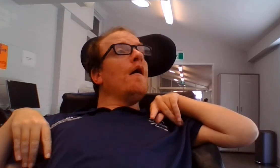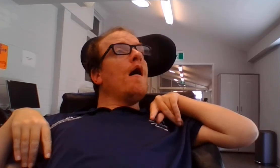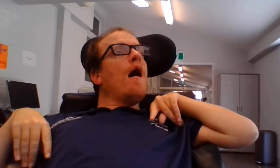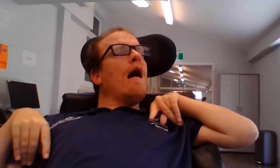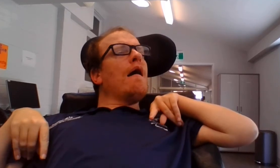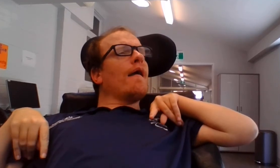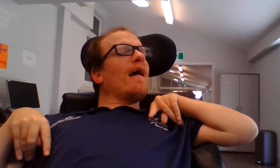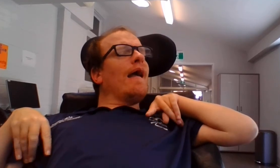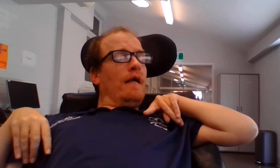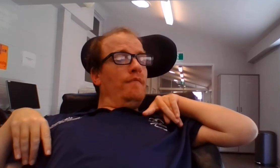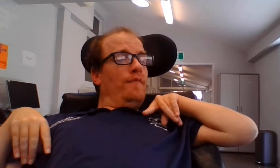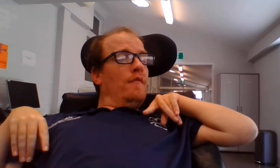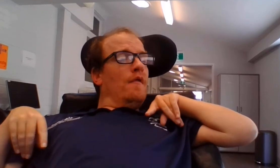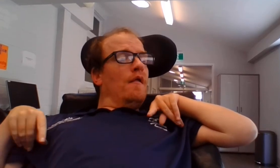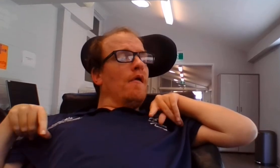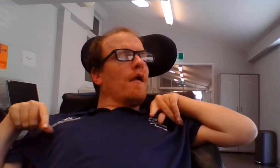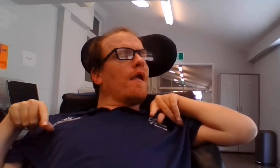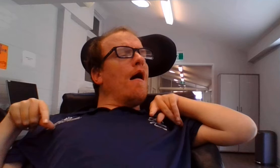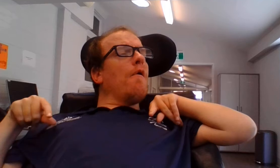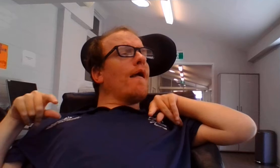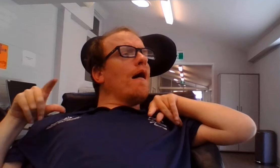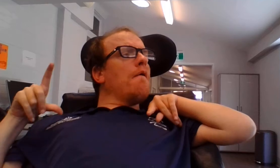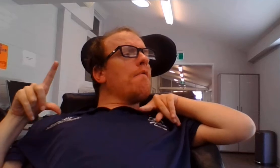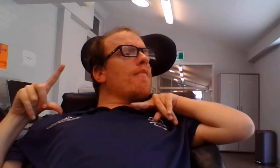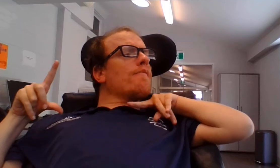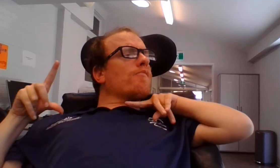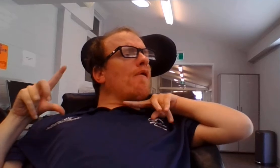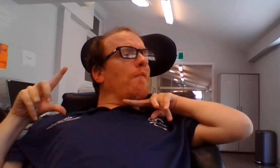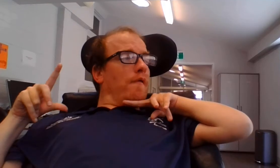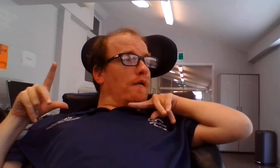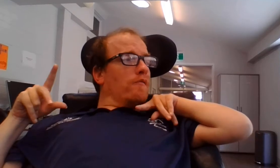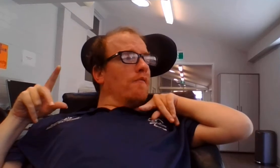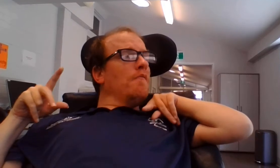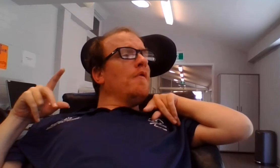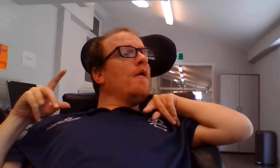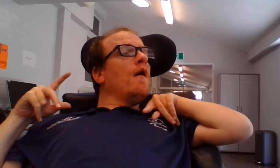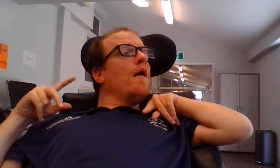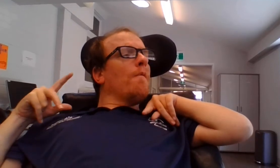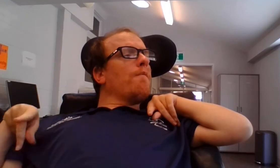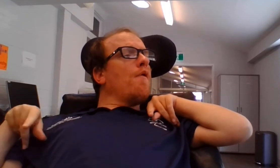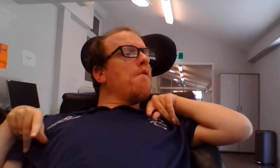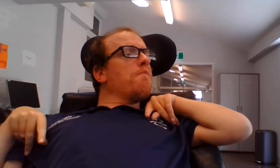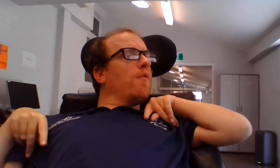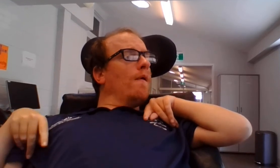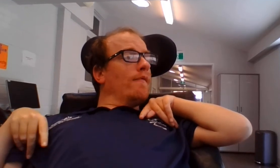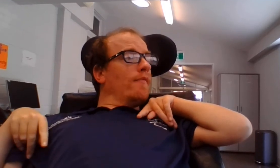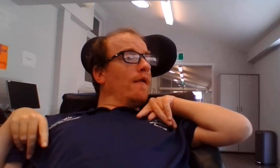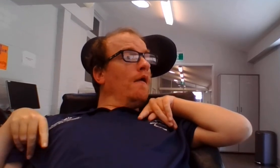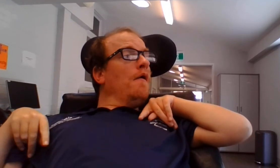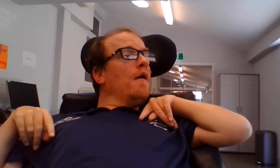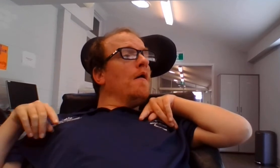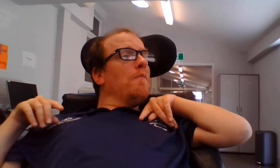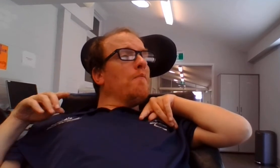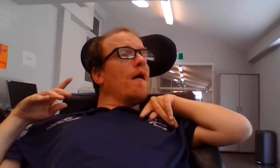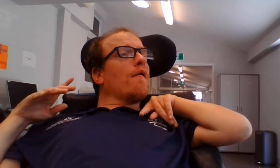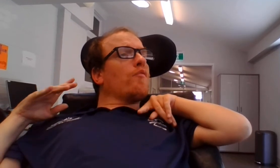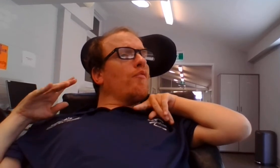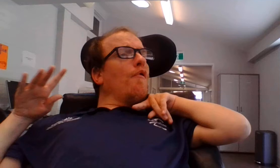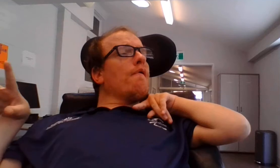Okay, going over the topics. Food poisoning. Make sure